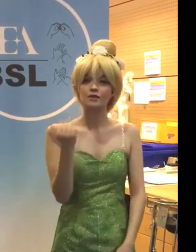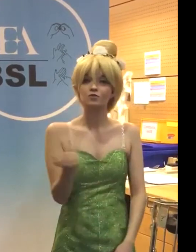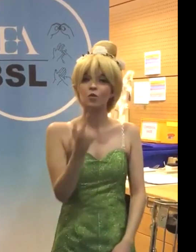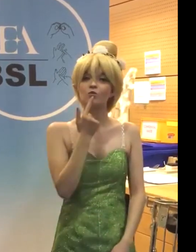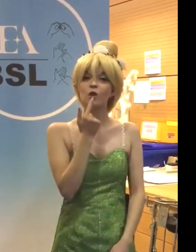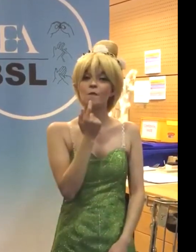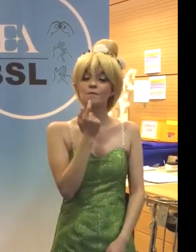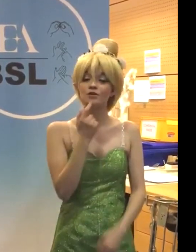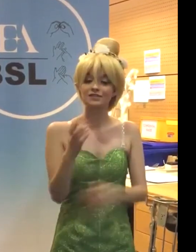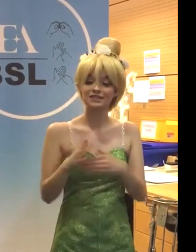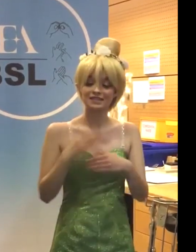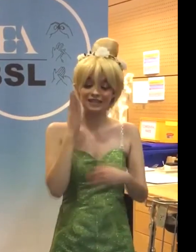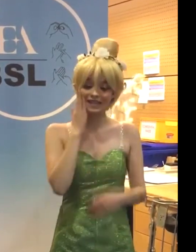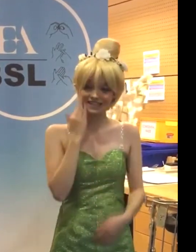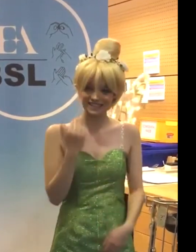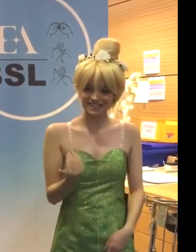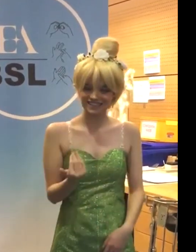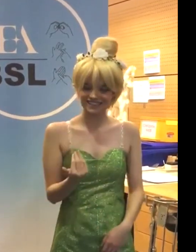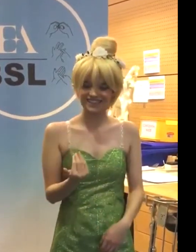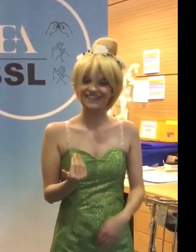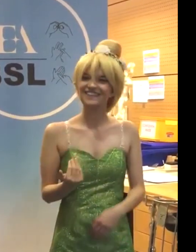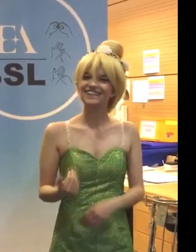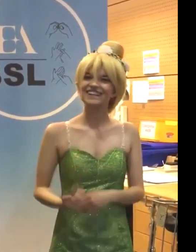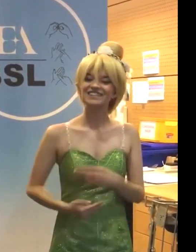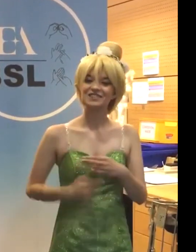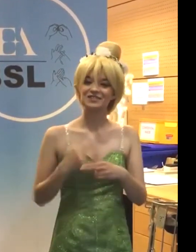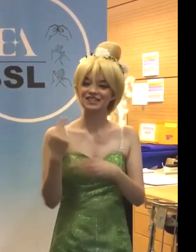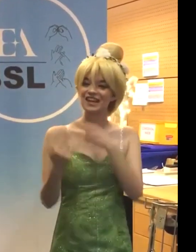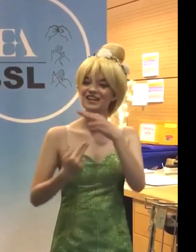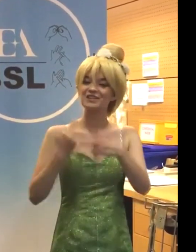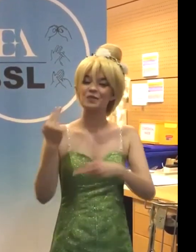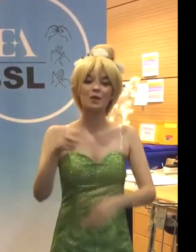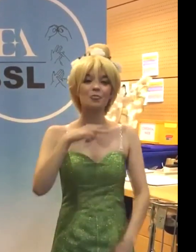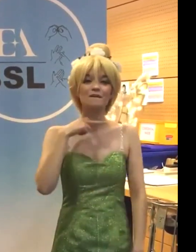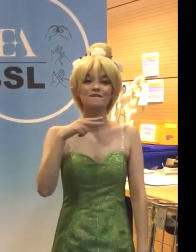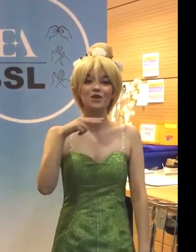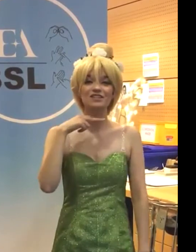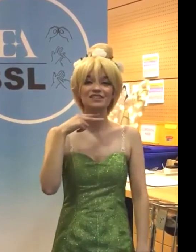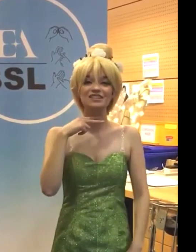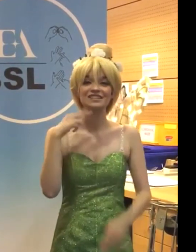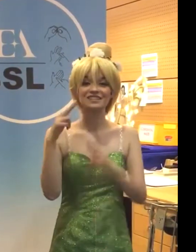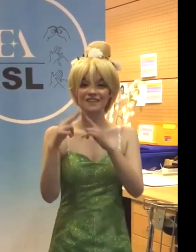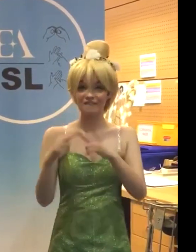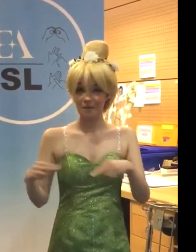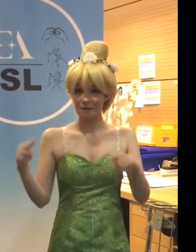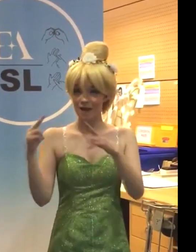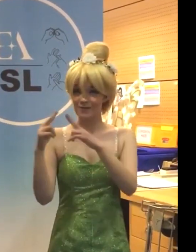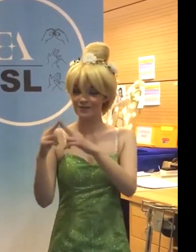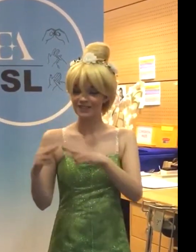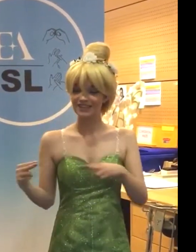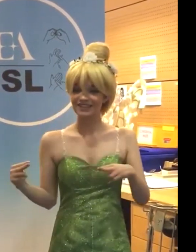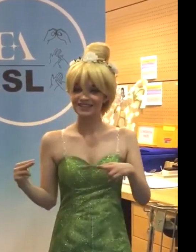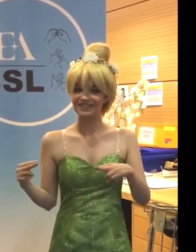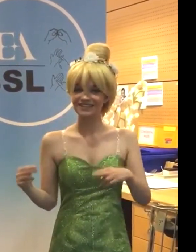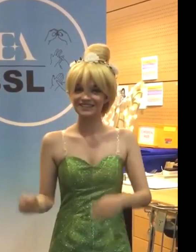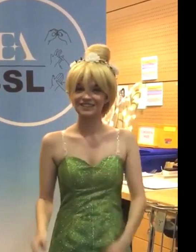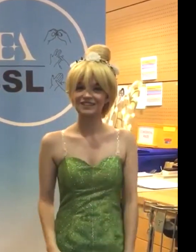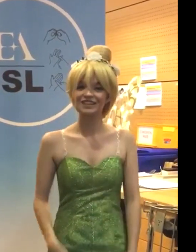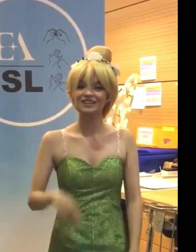or cap'n skinned. We need to sing with all the voices of the mountain. We need